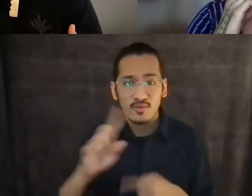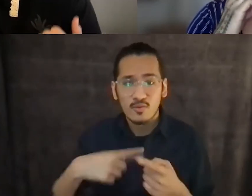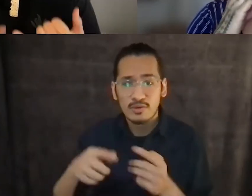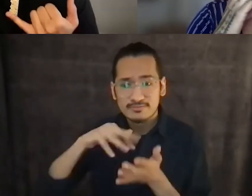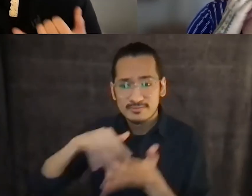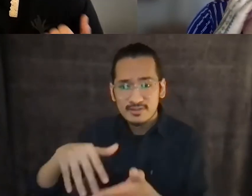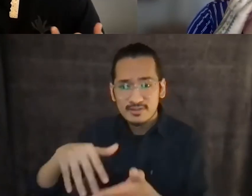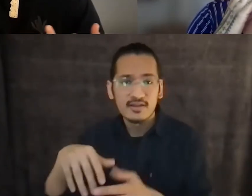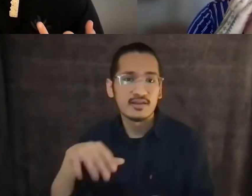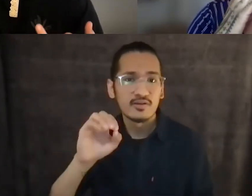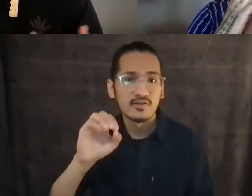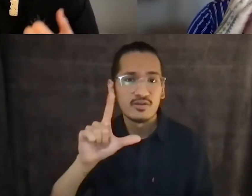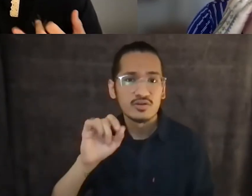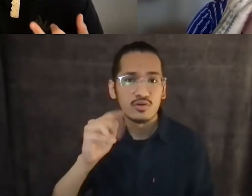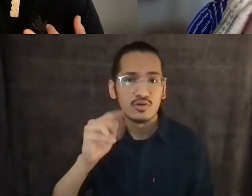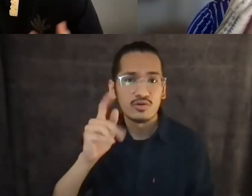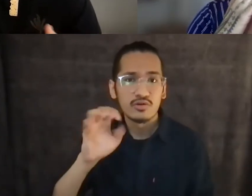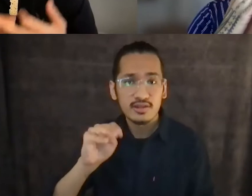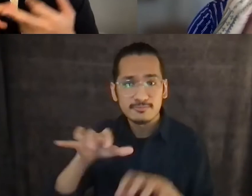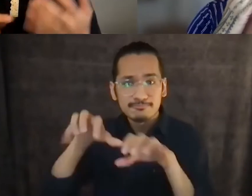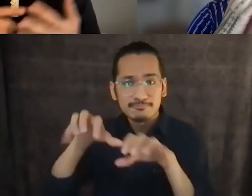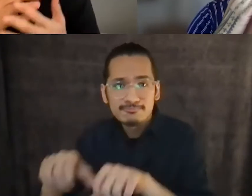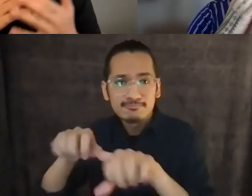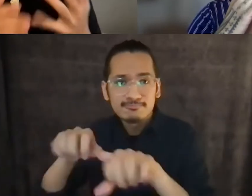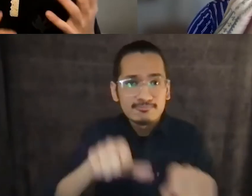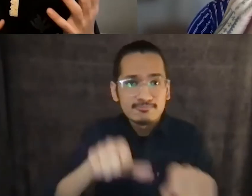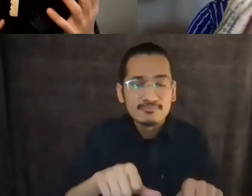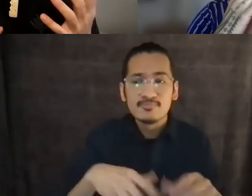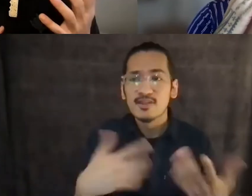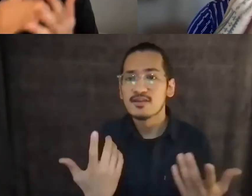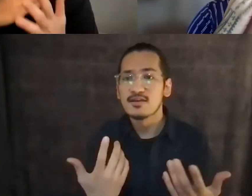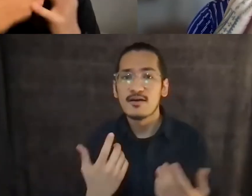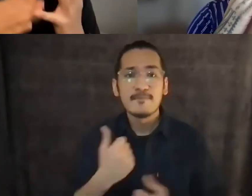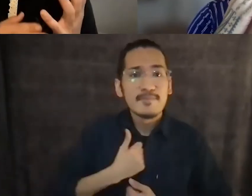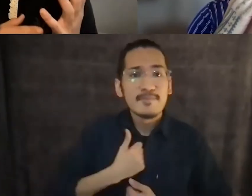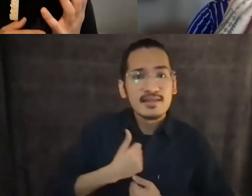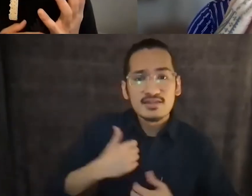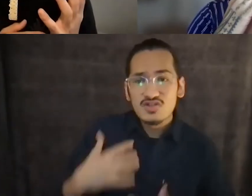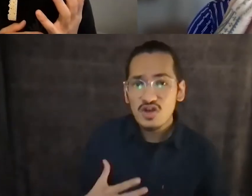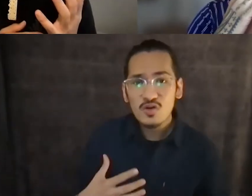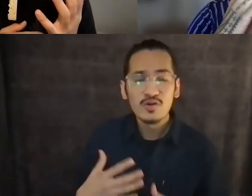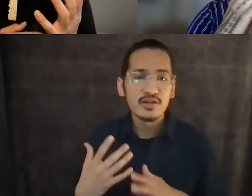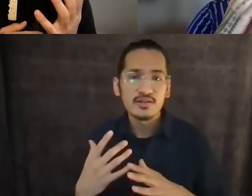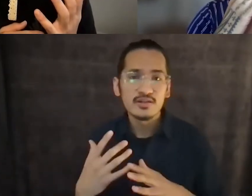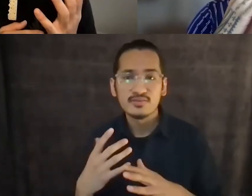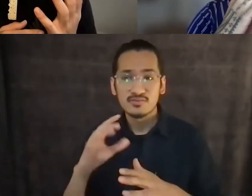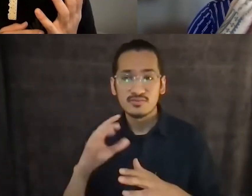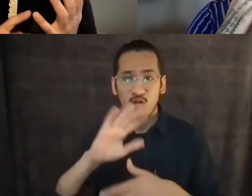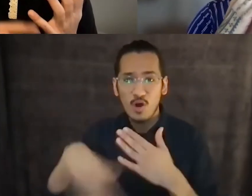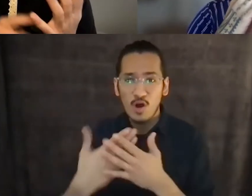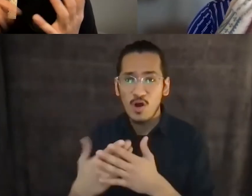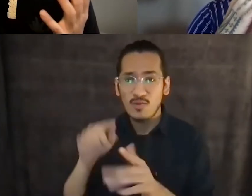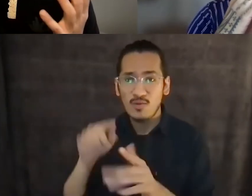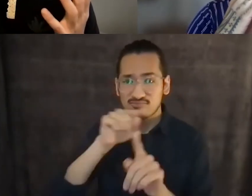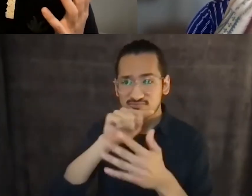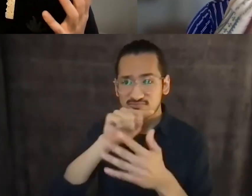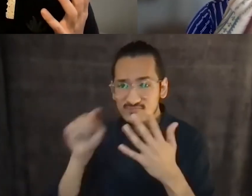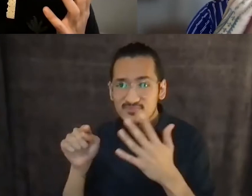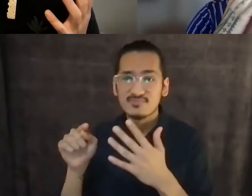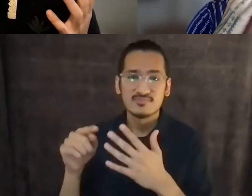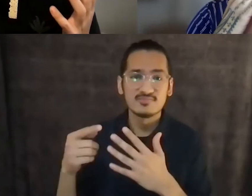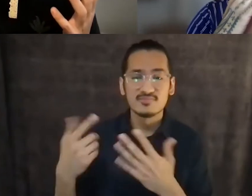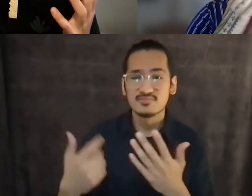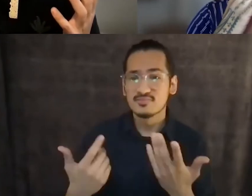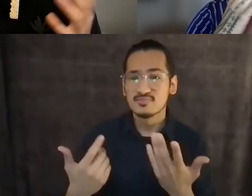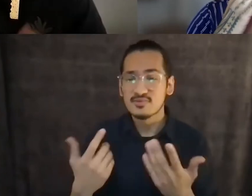major pillars, capitalism, militarism, all this crap. All of that's about disconnection. Right. Disconnect people from